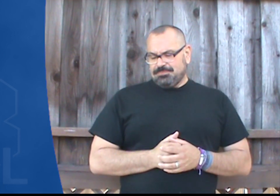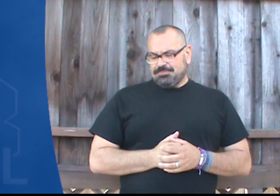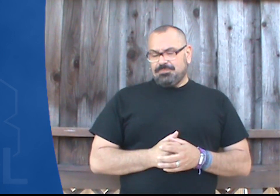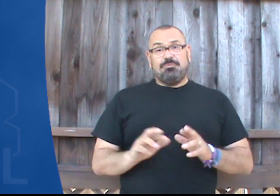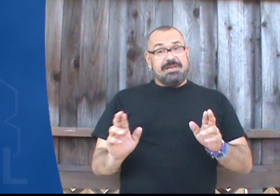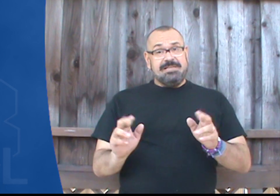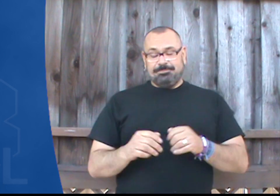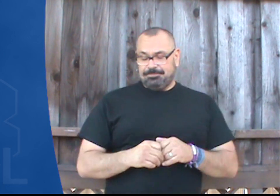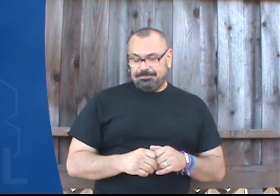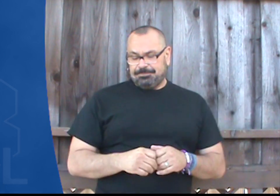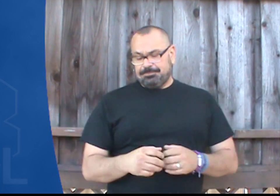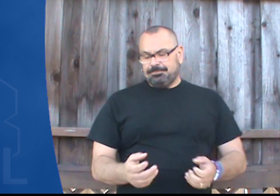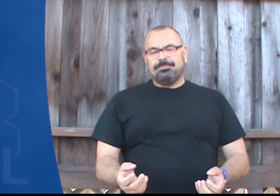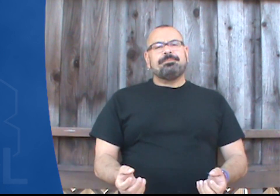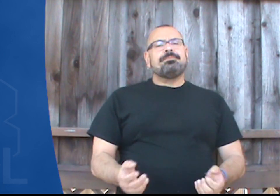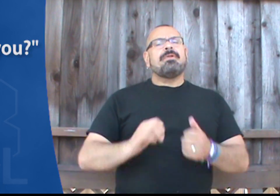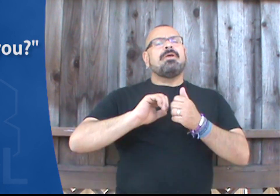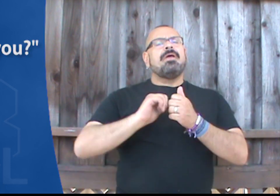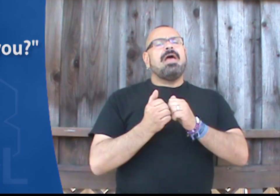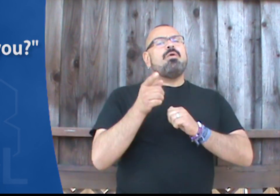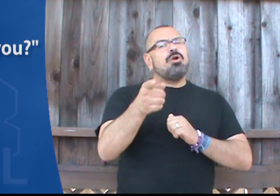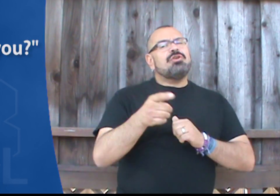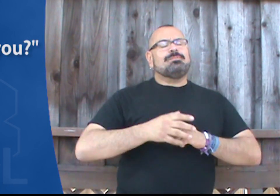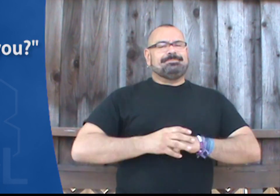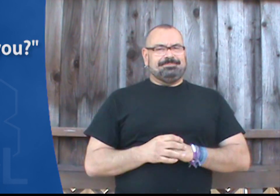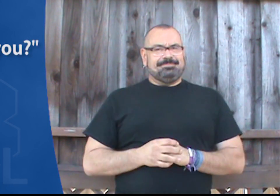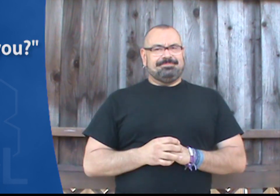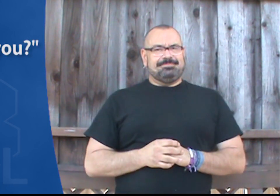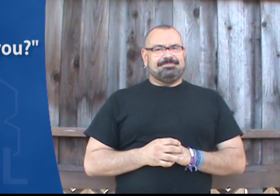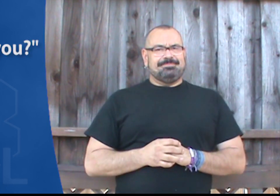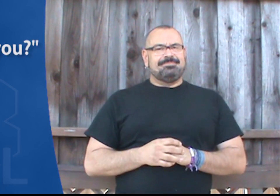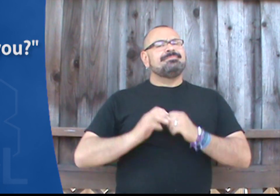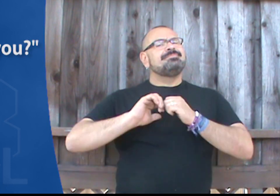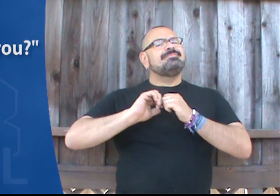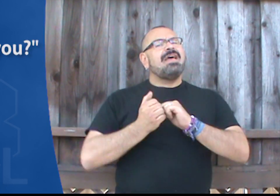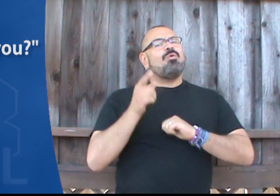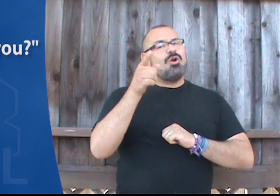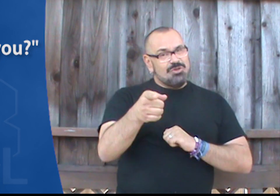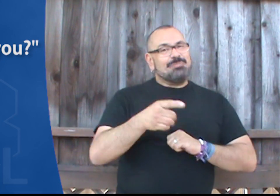Ready? Ready? How are you? How are you?